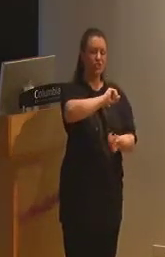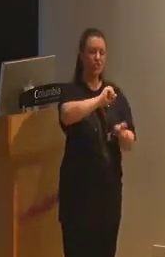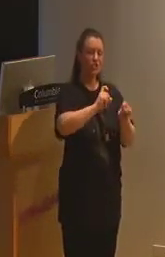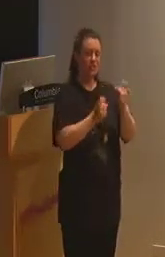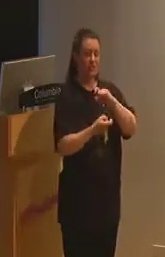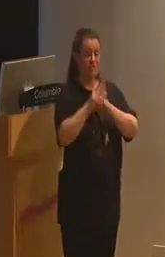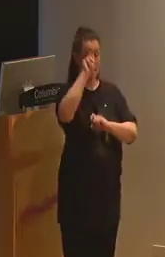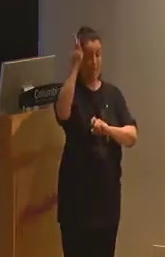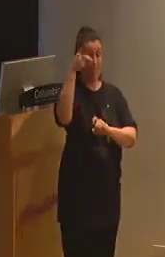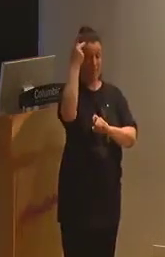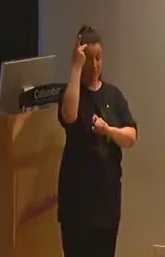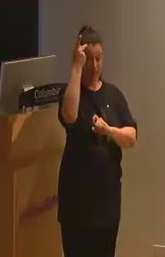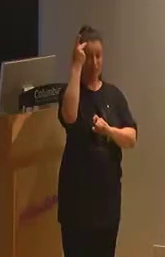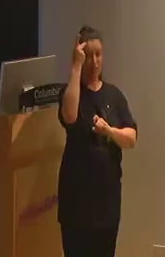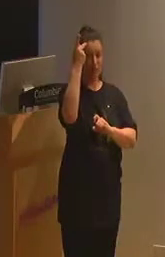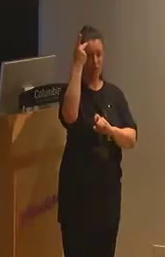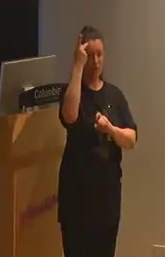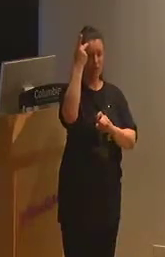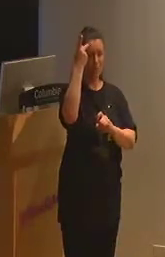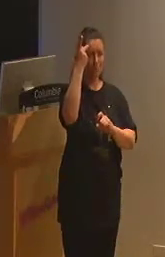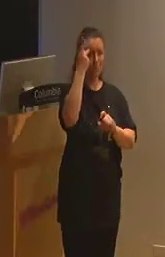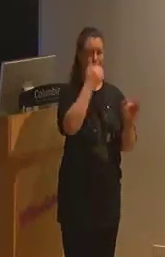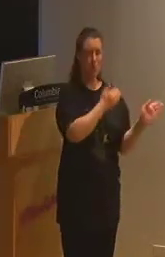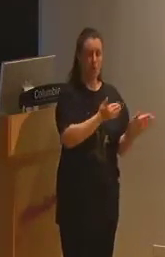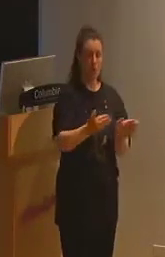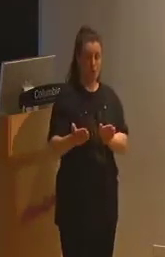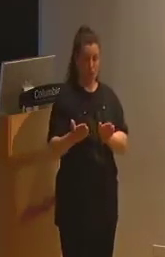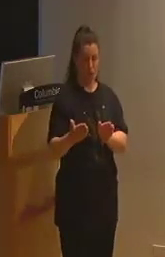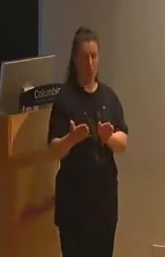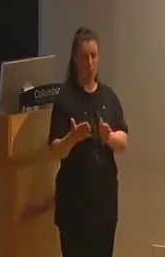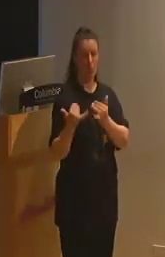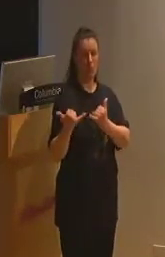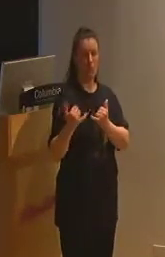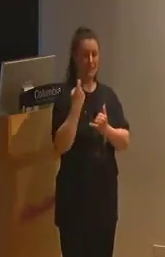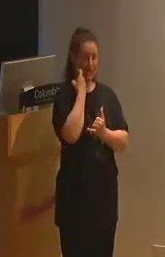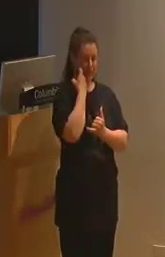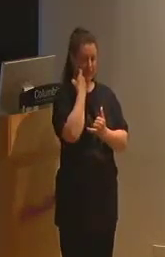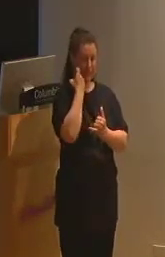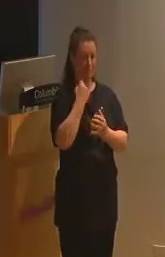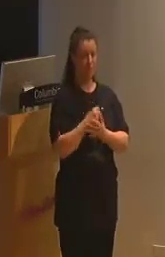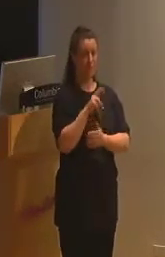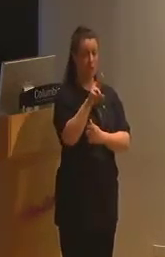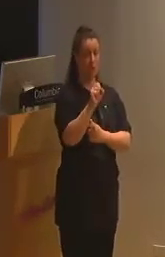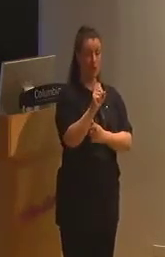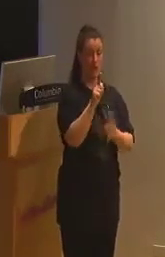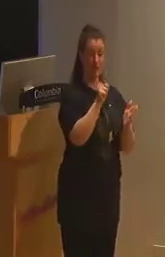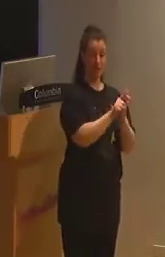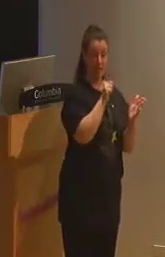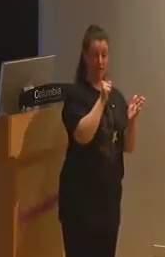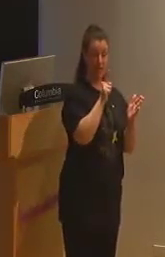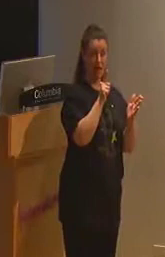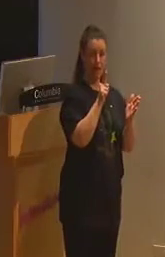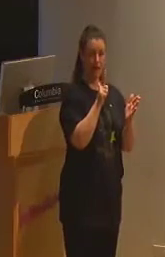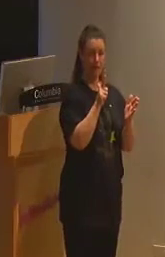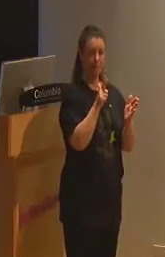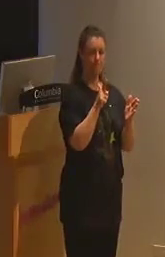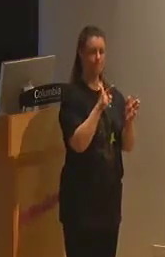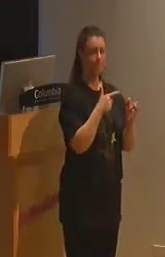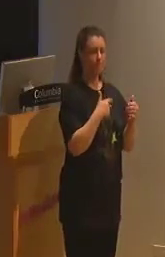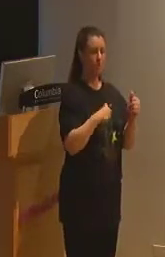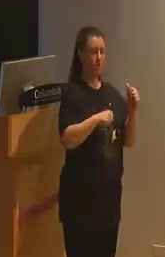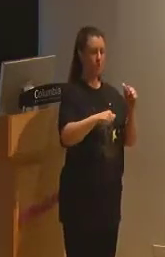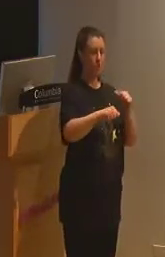economic order during the latter half of the 20th century. U.S. federal law and policy have served as a state apparatus which organizes public